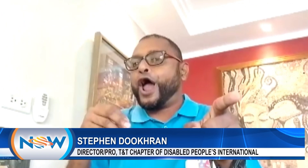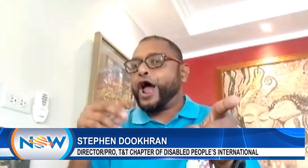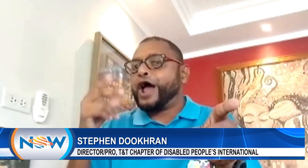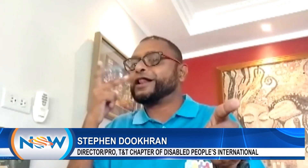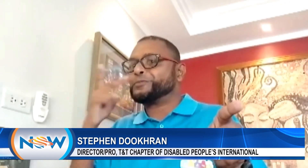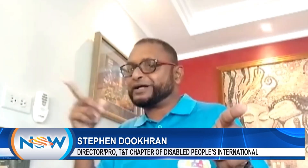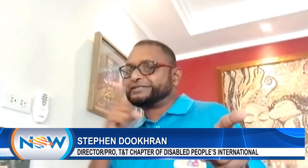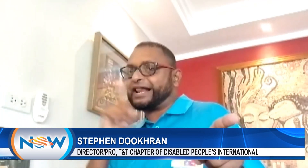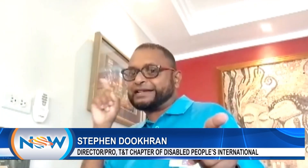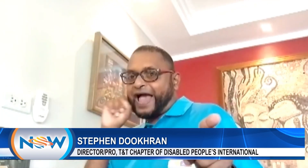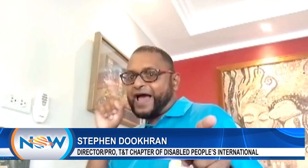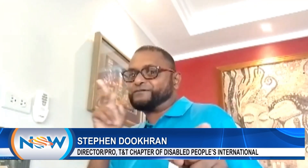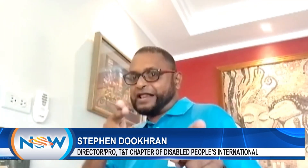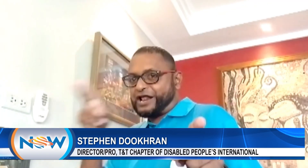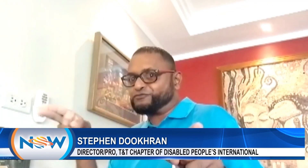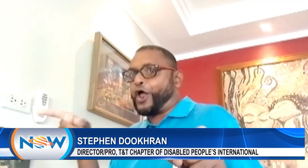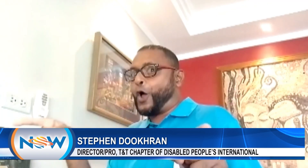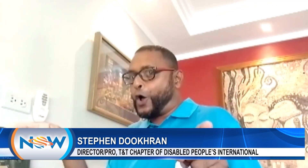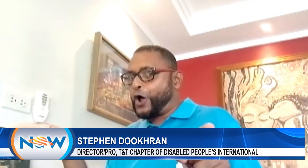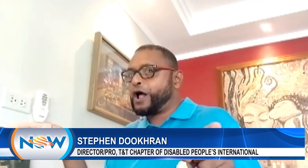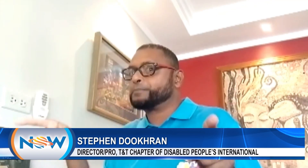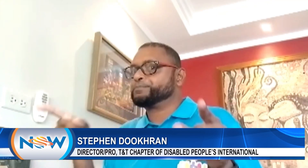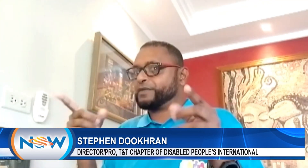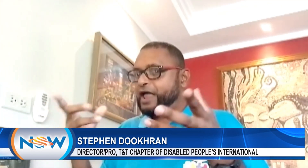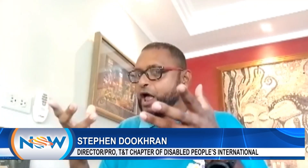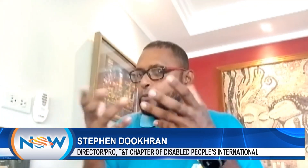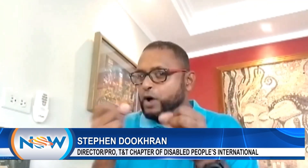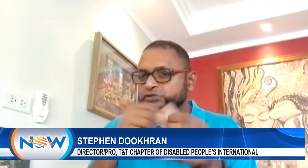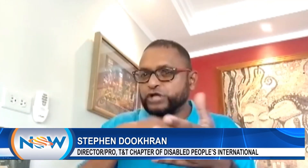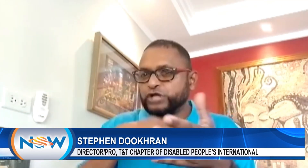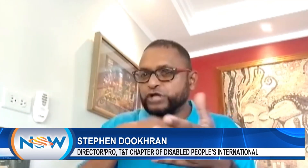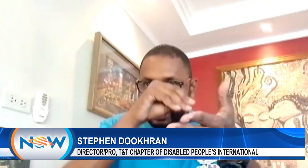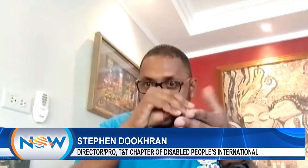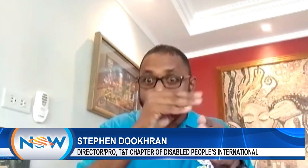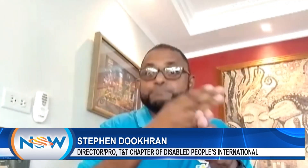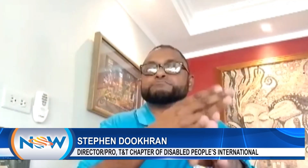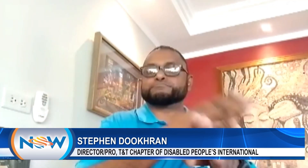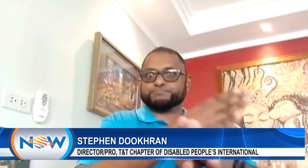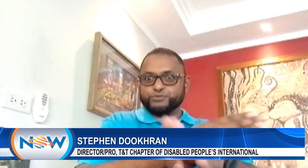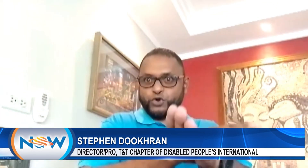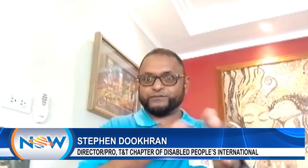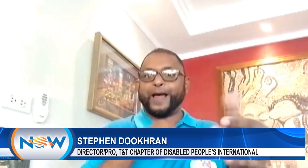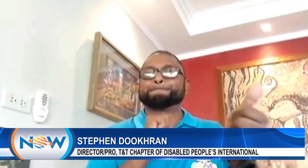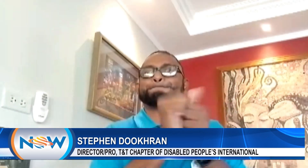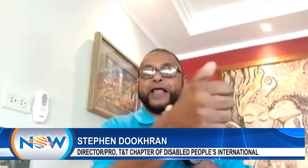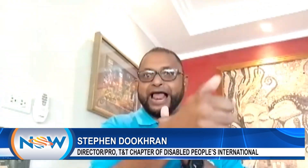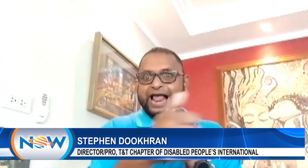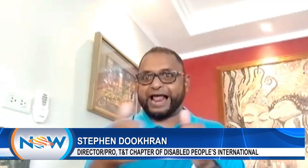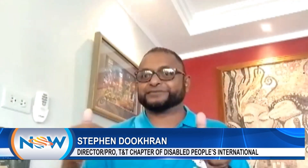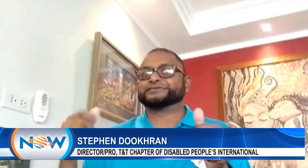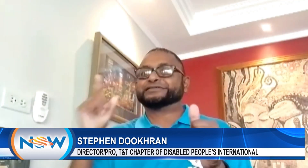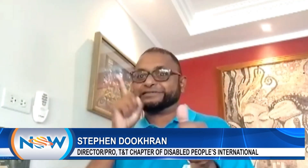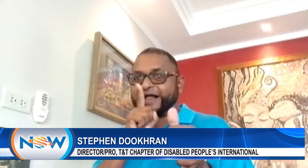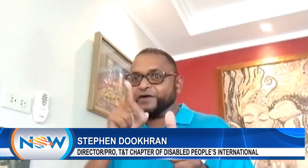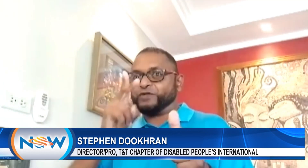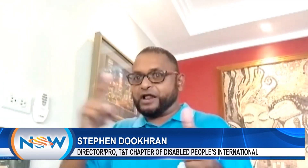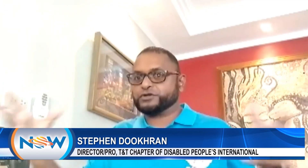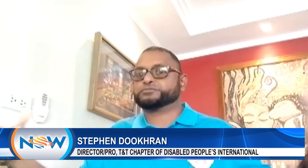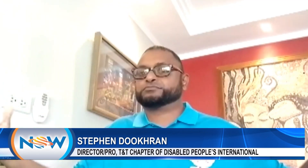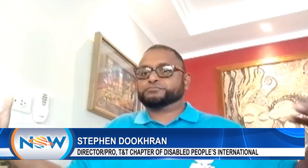lot I realized I didn't understand the woes of those that use wheelchairs. So, I combined that with my knowledge of the woes of the deaf,